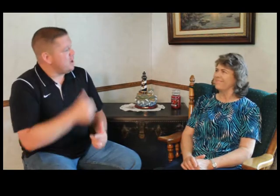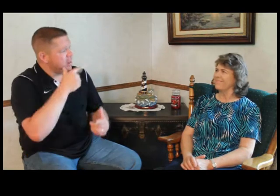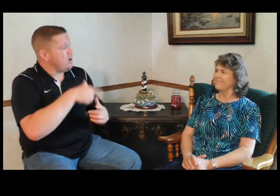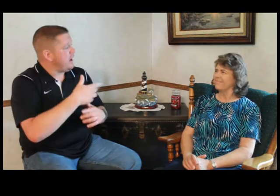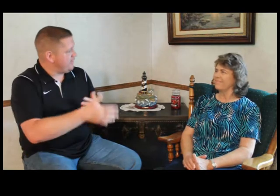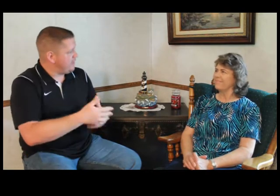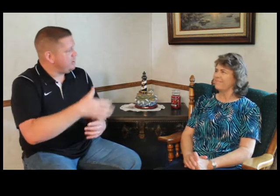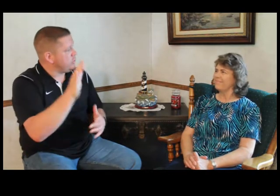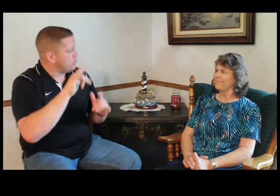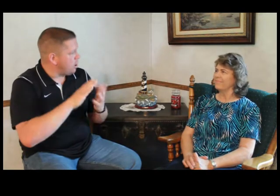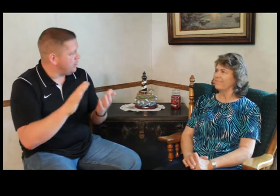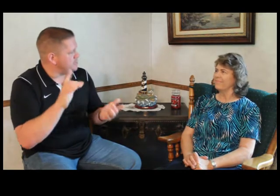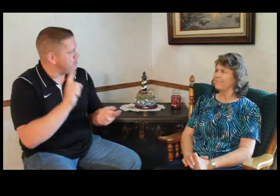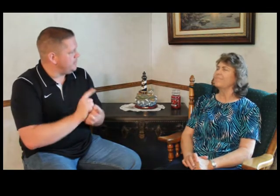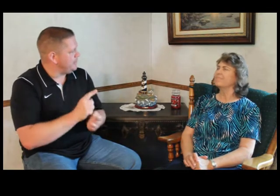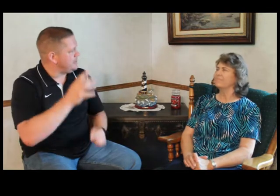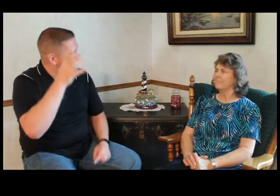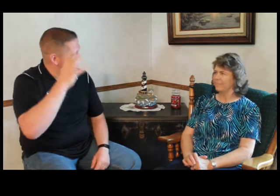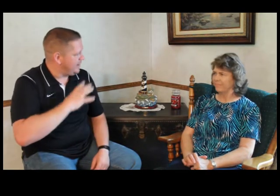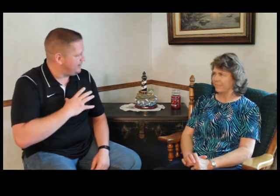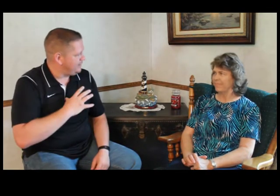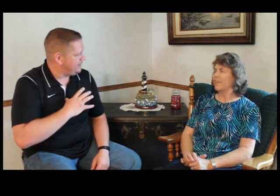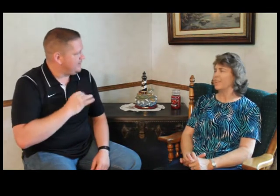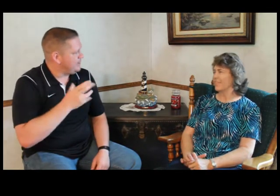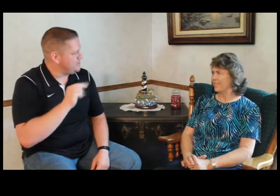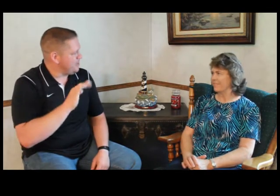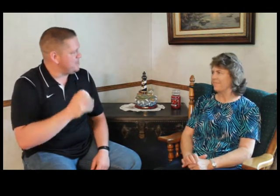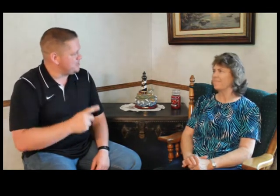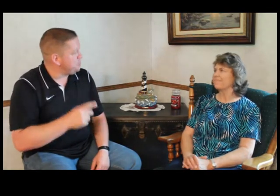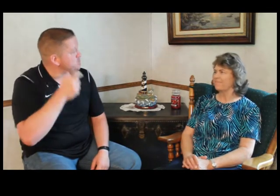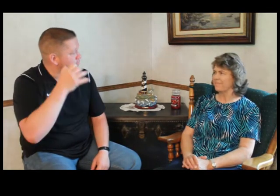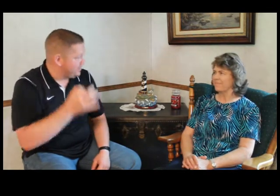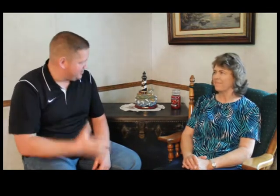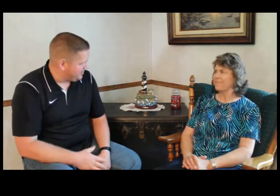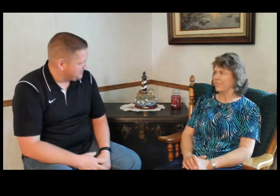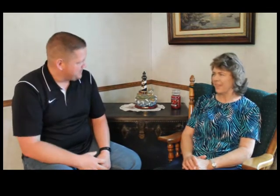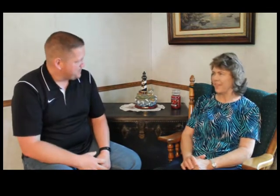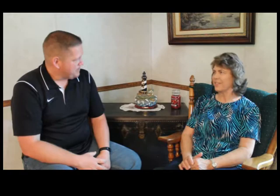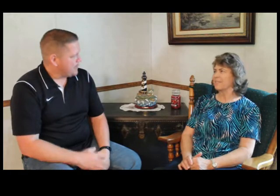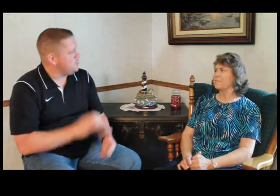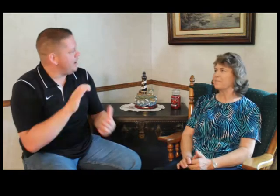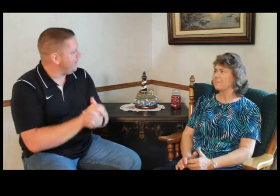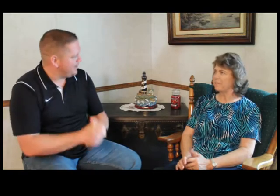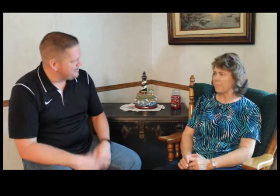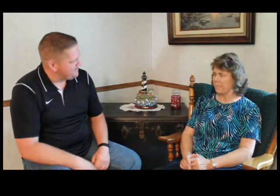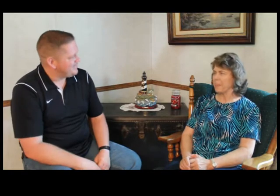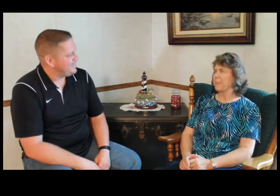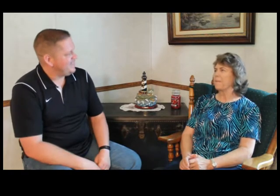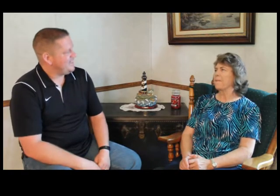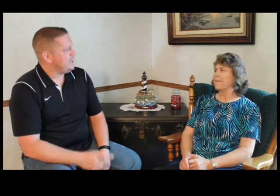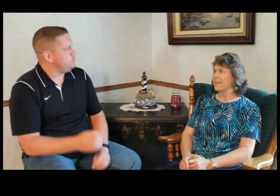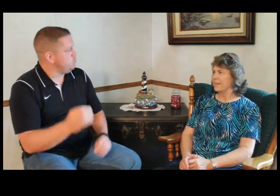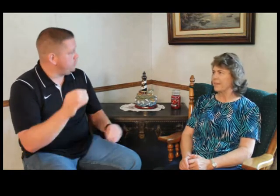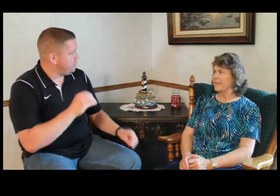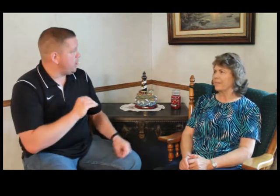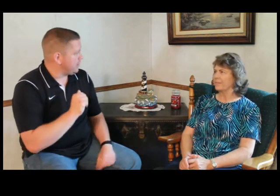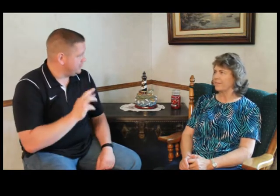not long after that you go to college and you meet this man. Yes. And John Bishop who's a preacher. Yes. You married him and you moved to Arkansas.